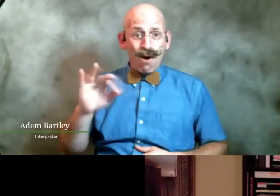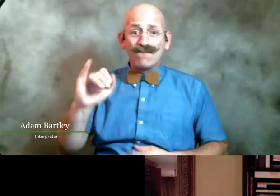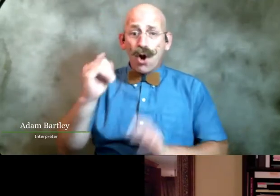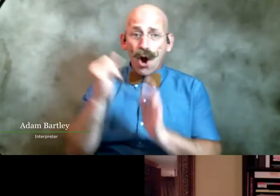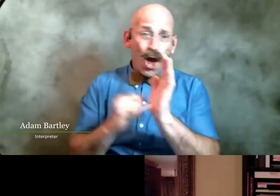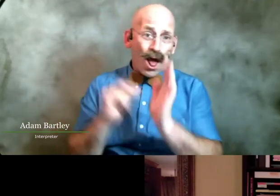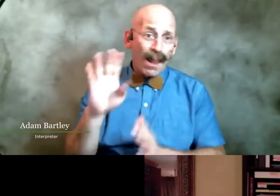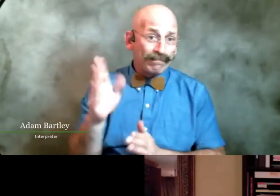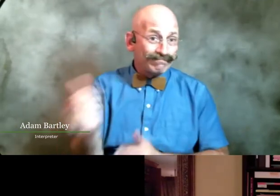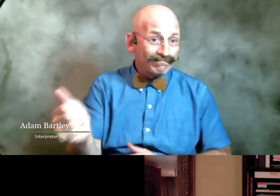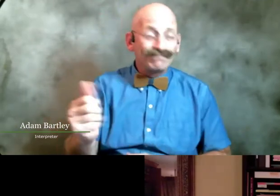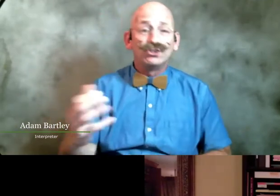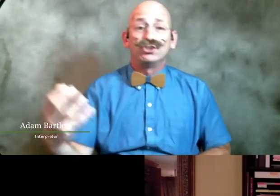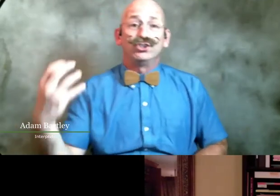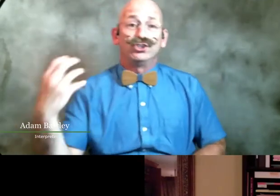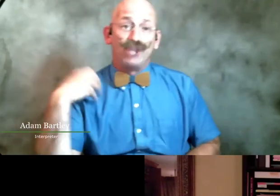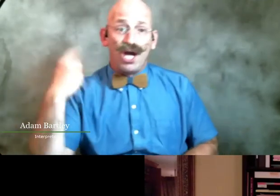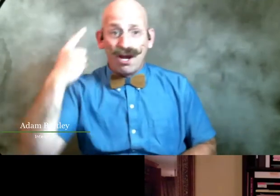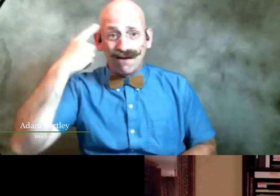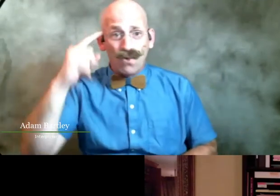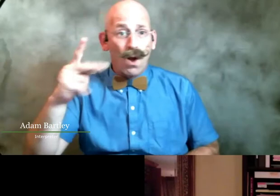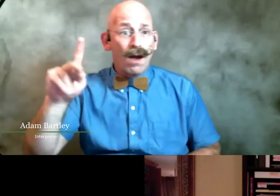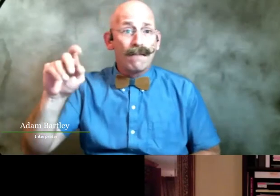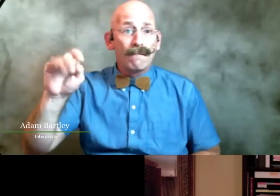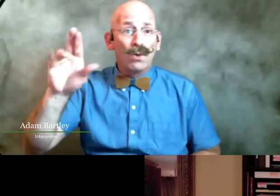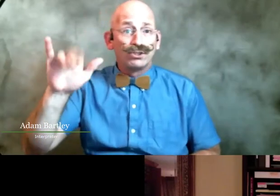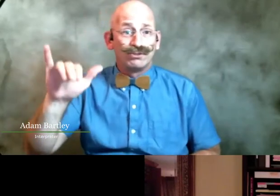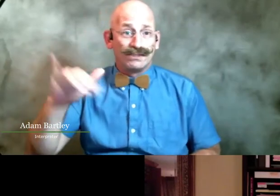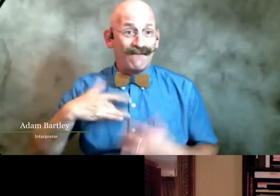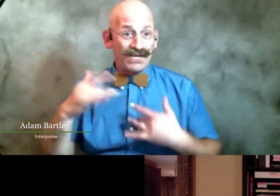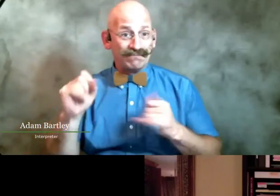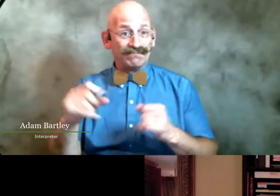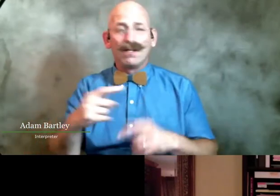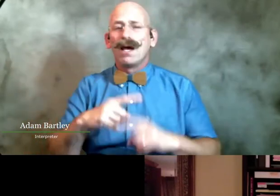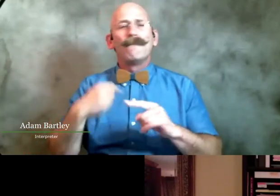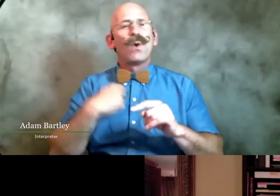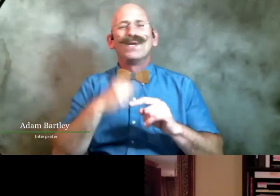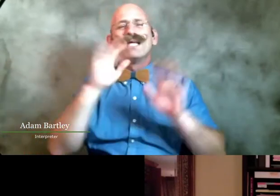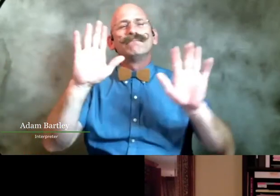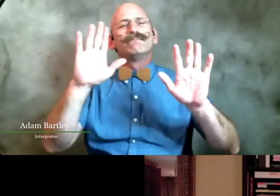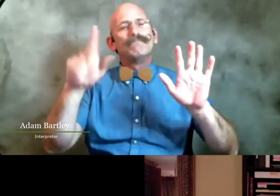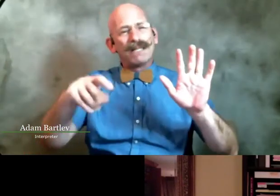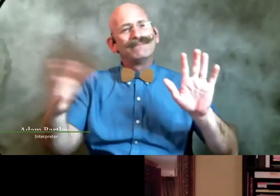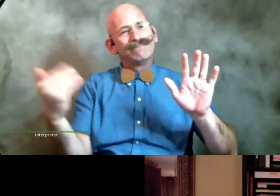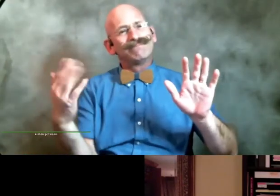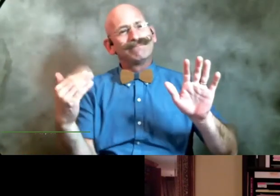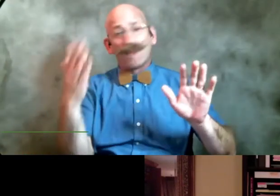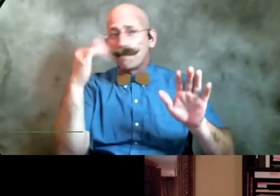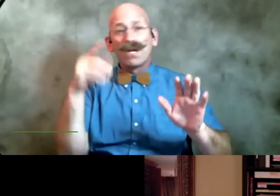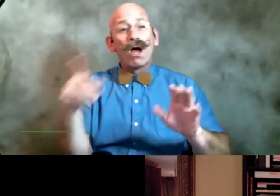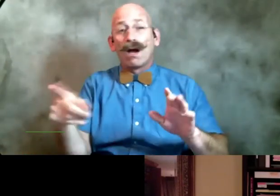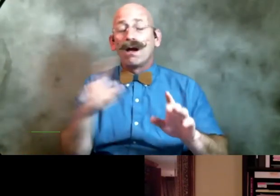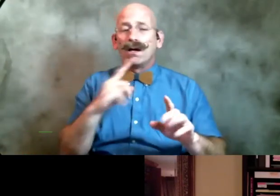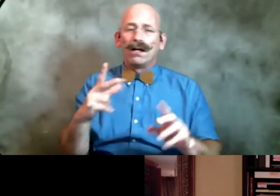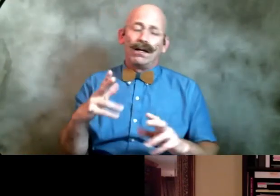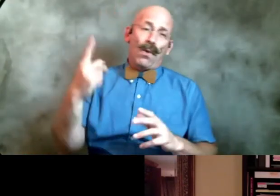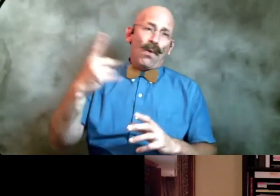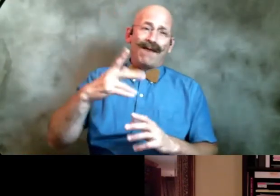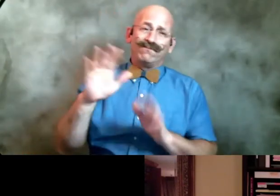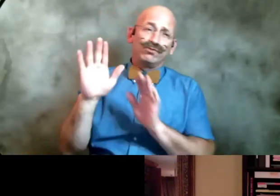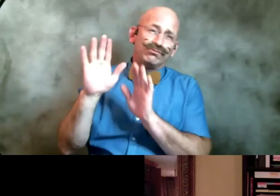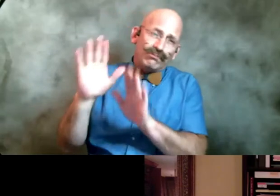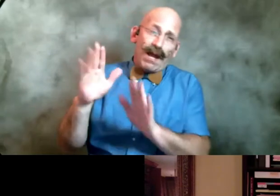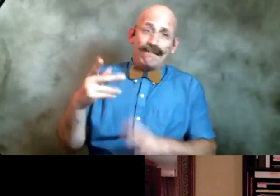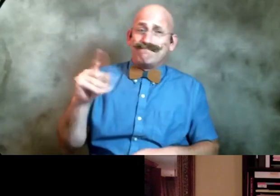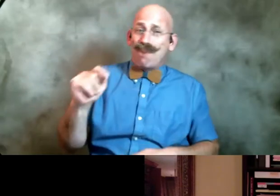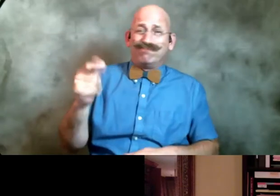she's the chair of our poetry events but we the committee insisted that we do this because she's as fine a poet I'd say as the poets have been